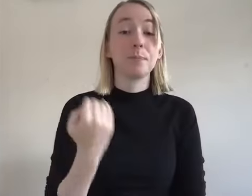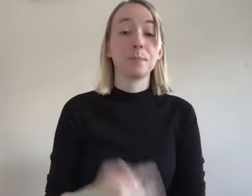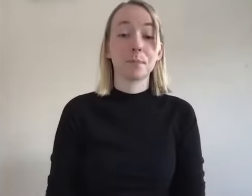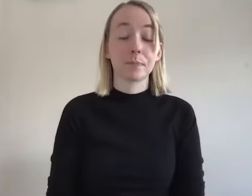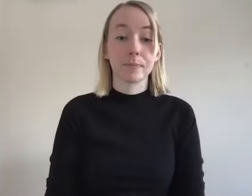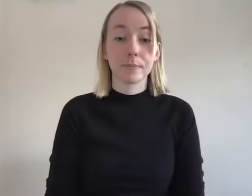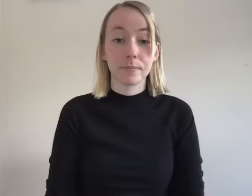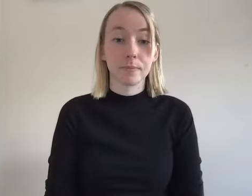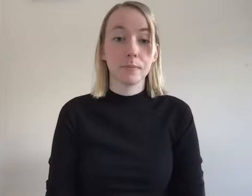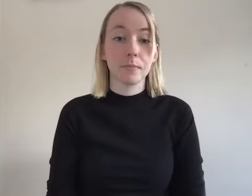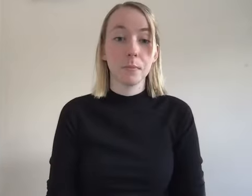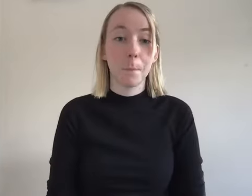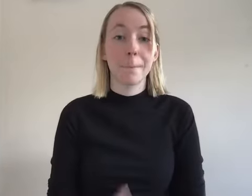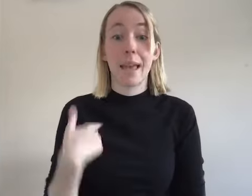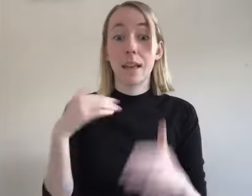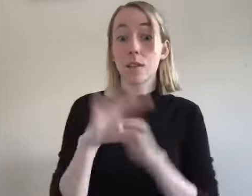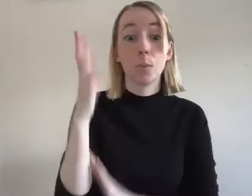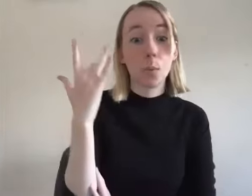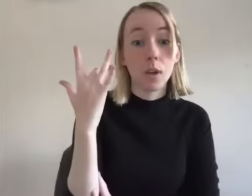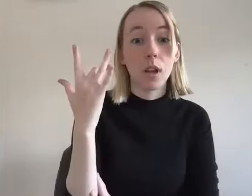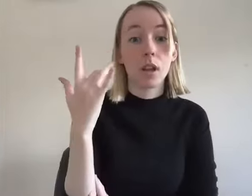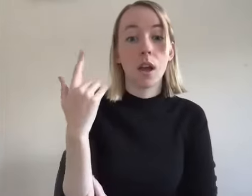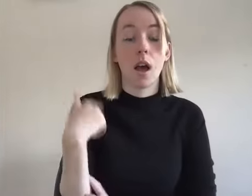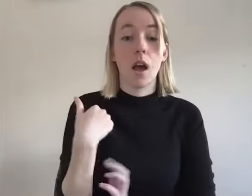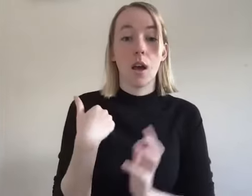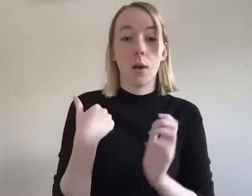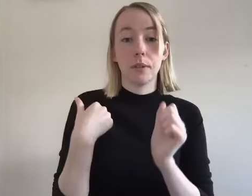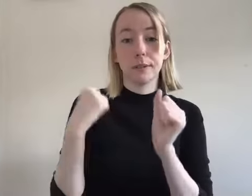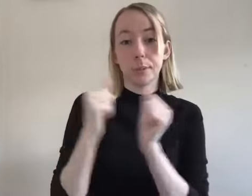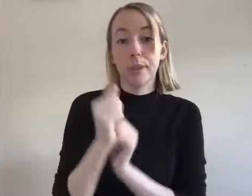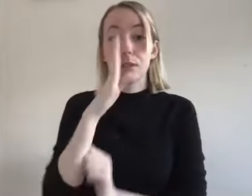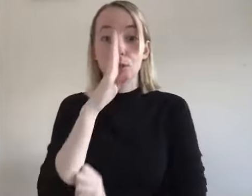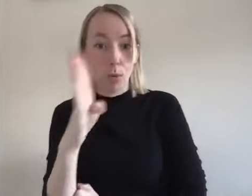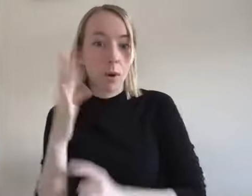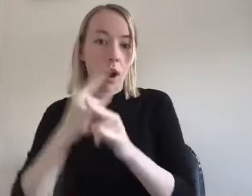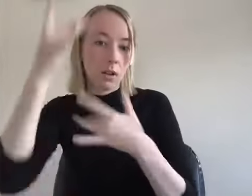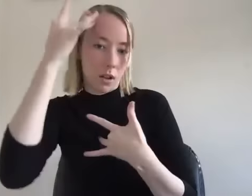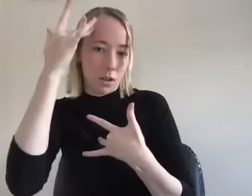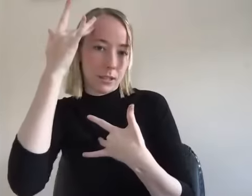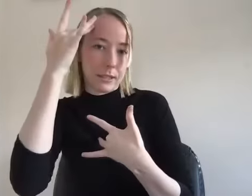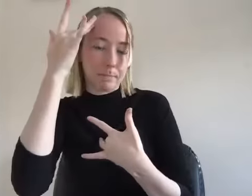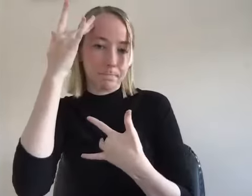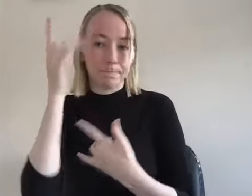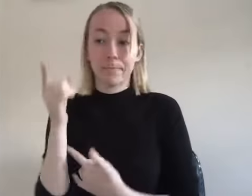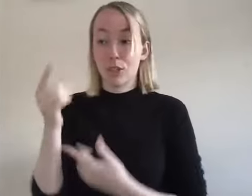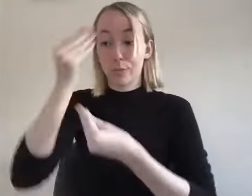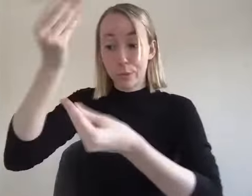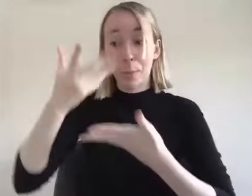years ago and um i came because i was with a sober alcoholic and um